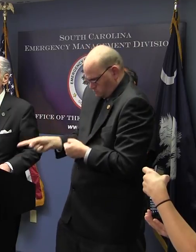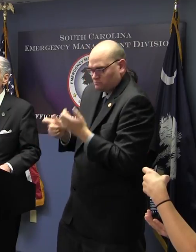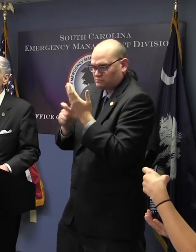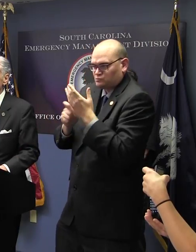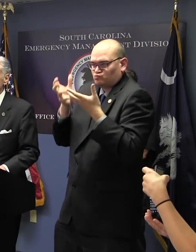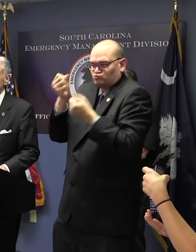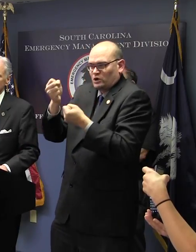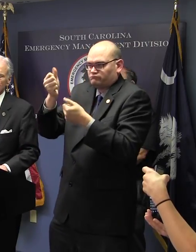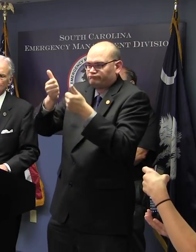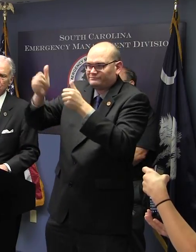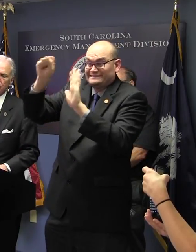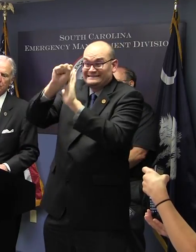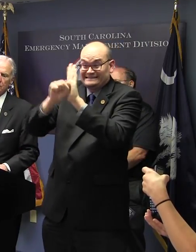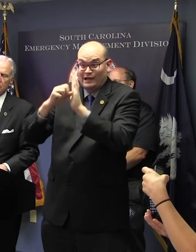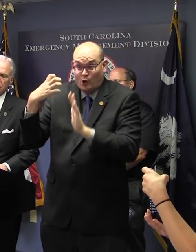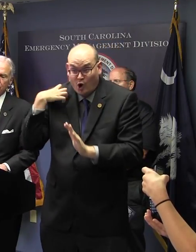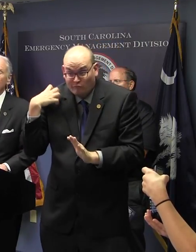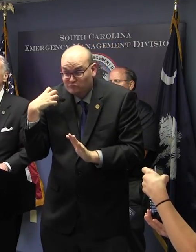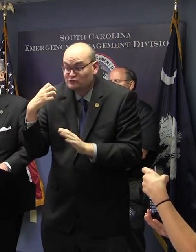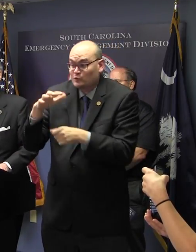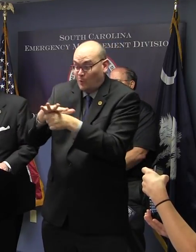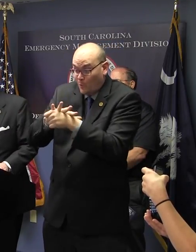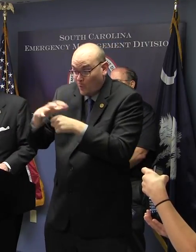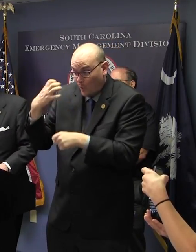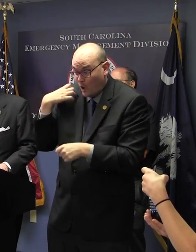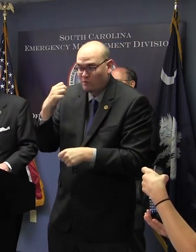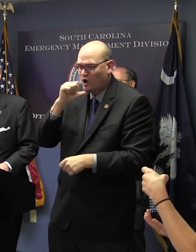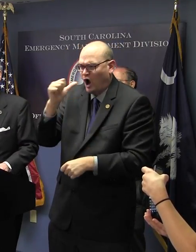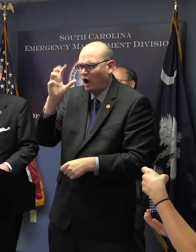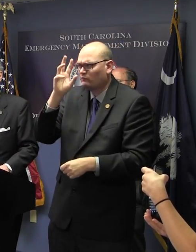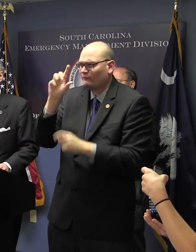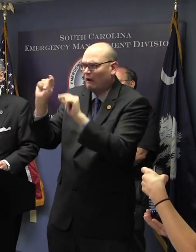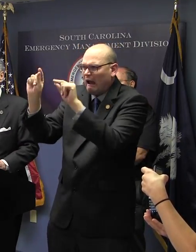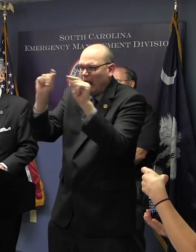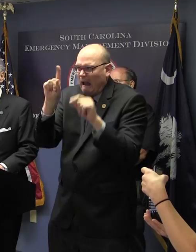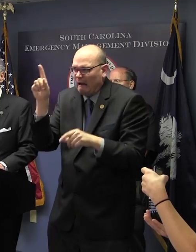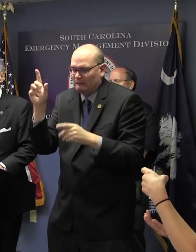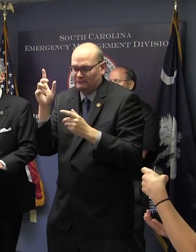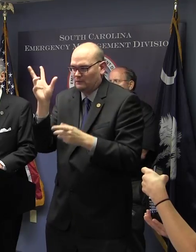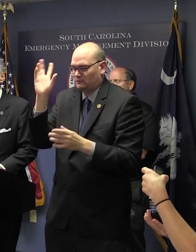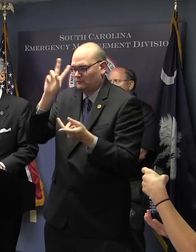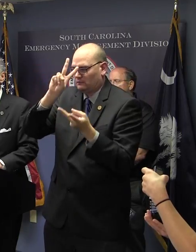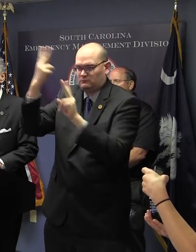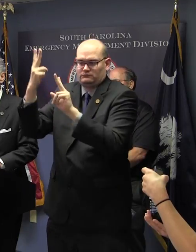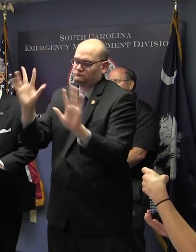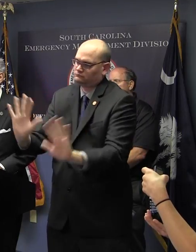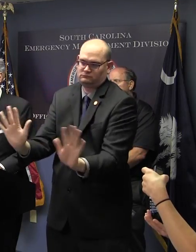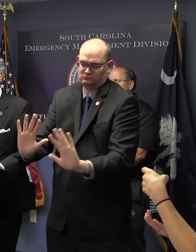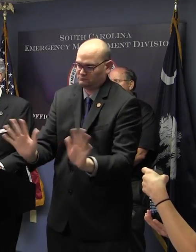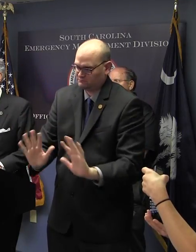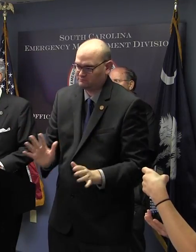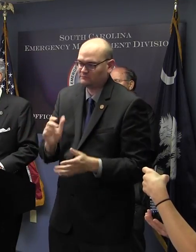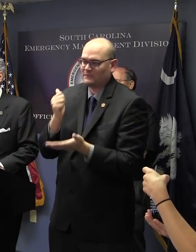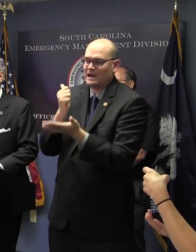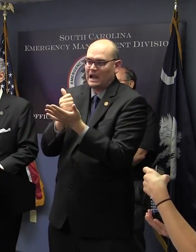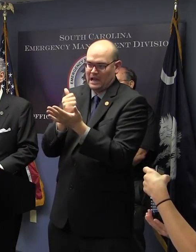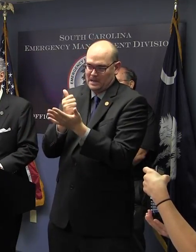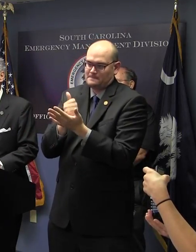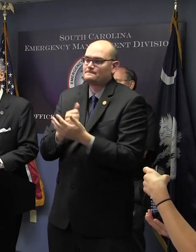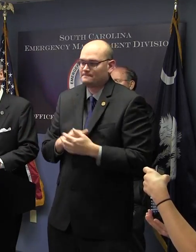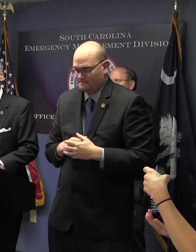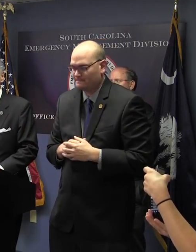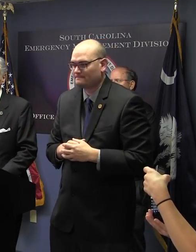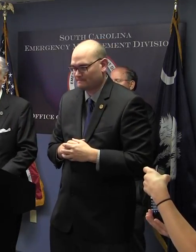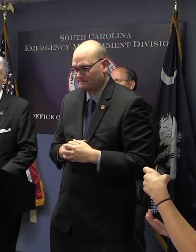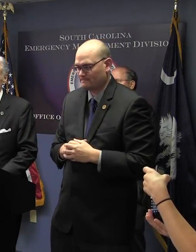and that'll preclude a whole lot of problems for us. Now's the time to prepare. When it's too